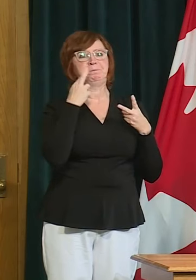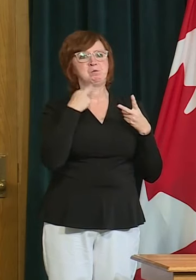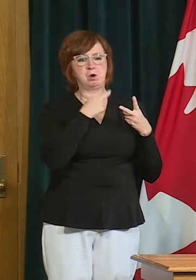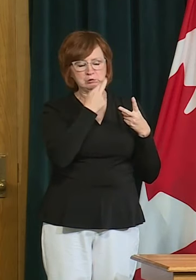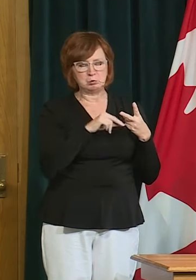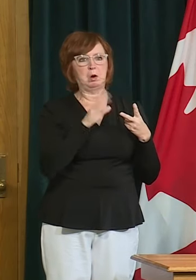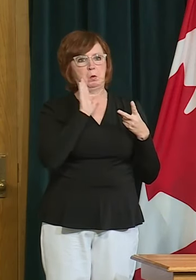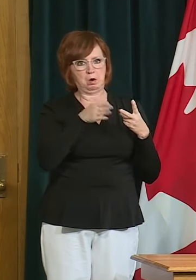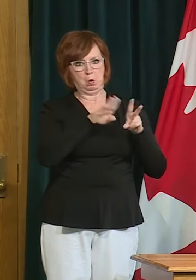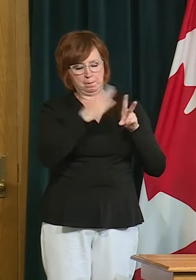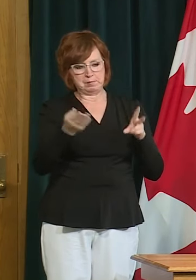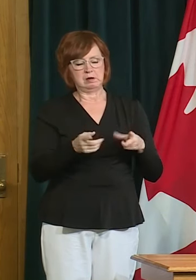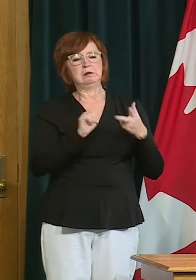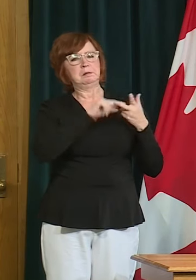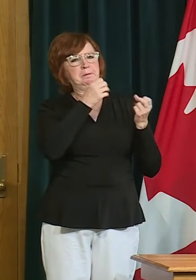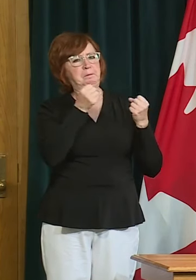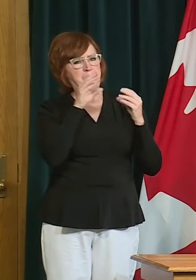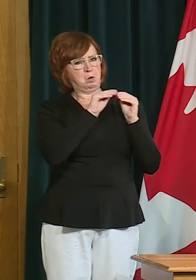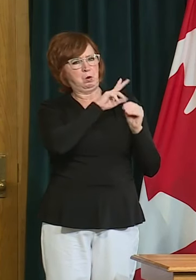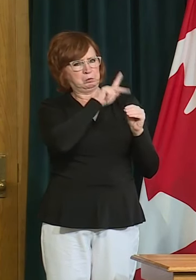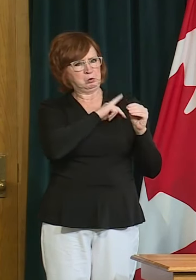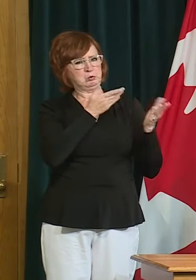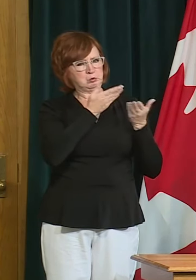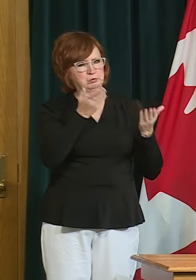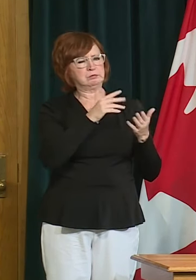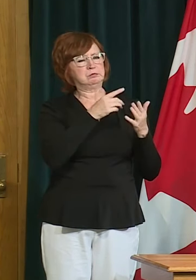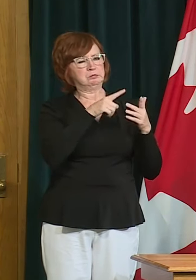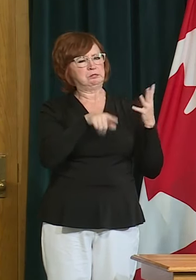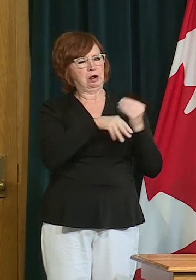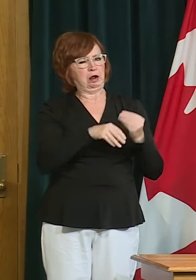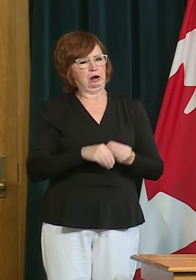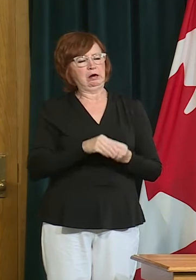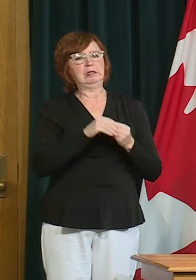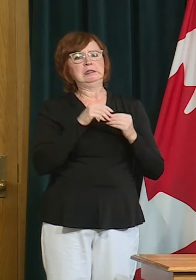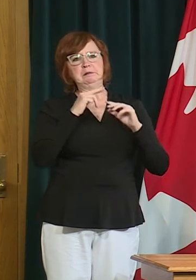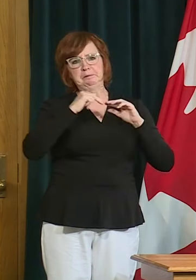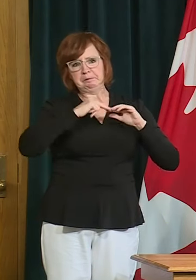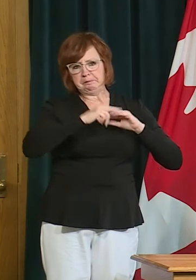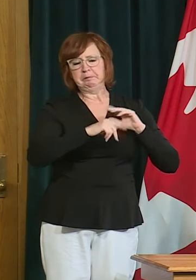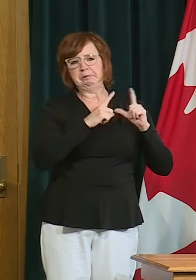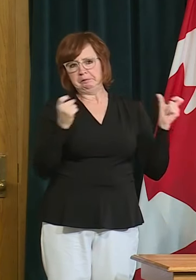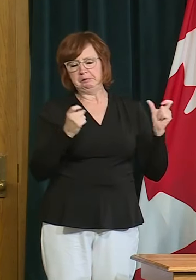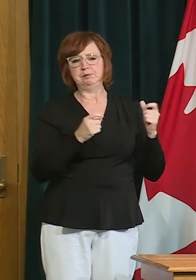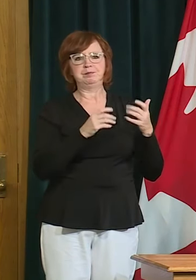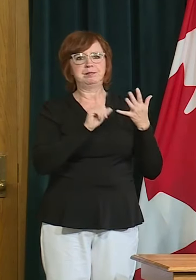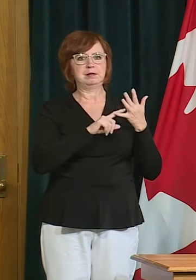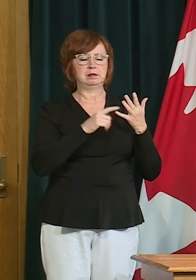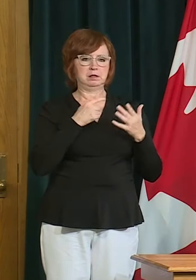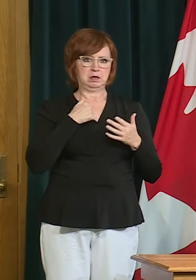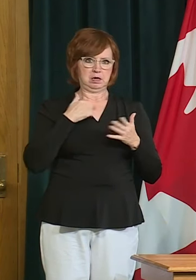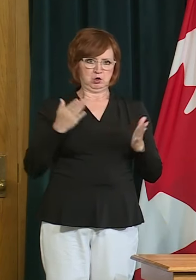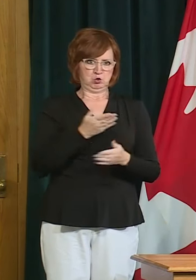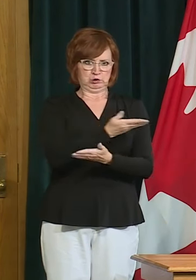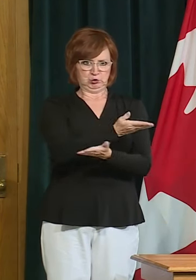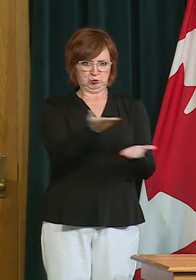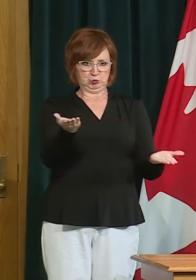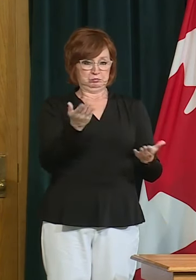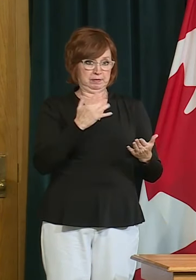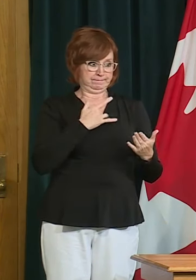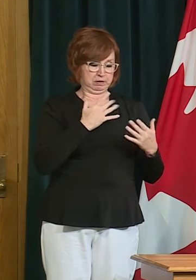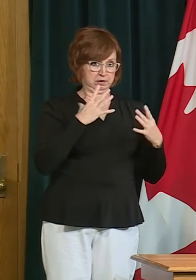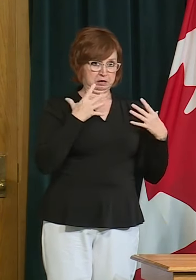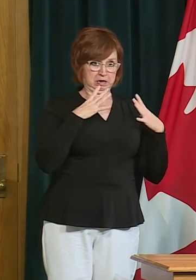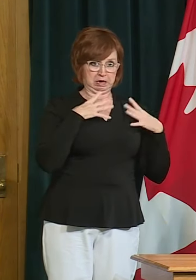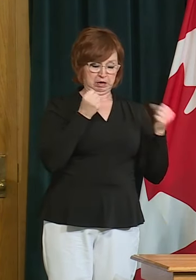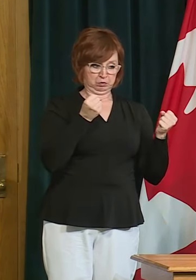A number of personal services will reopen. So I would encourage everyone who is feeling well and is not immunocompromised to think about